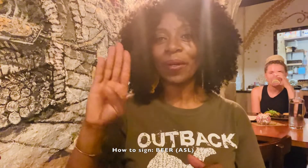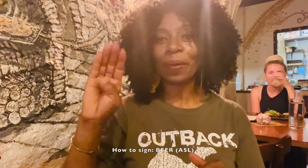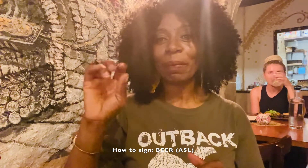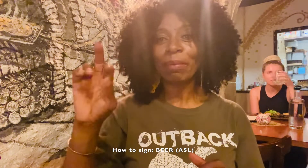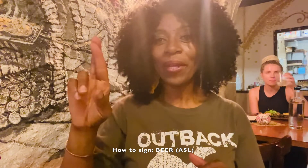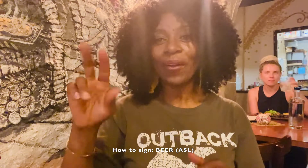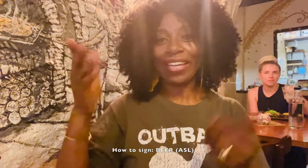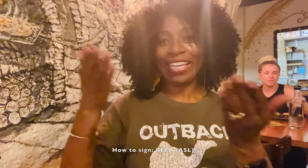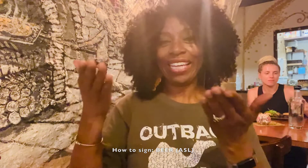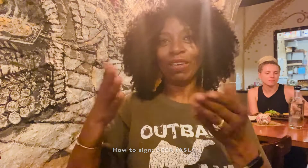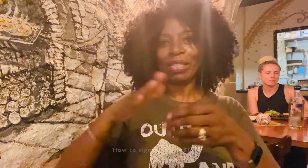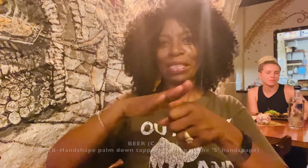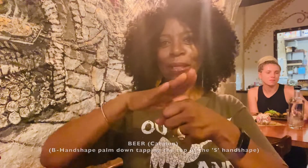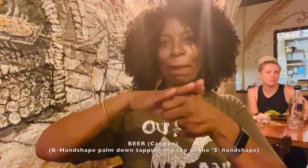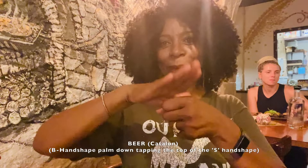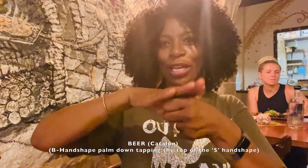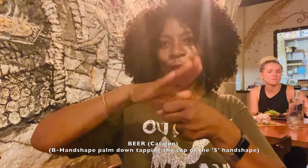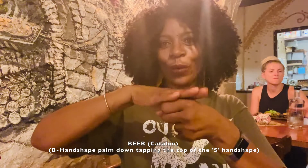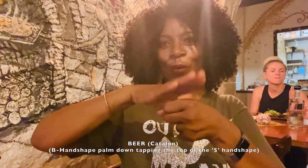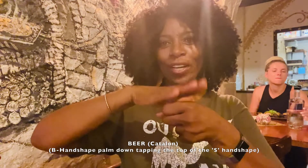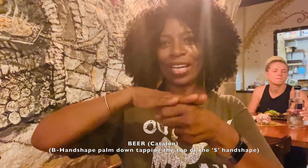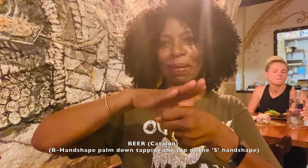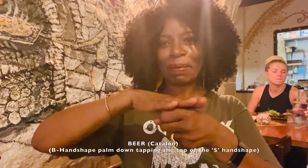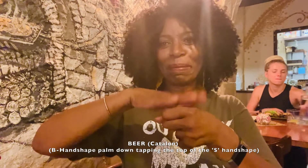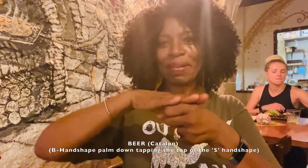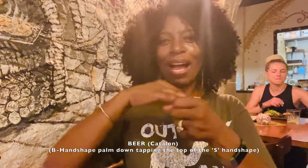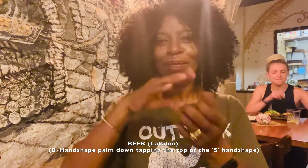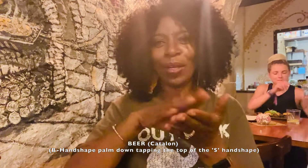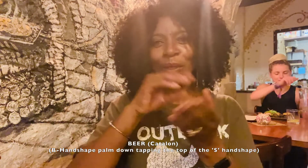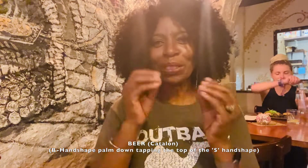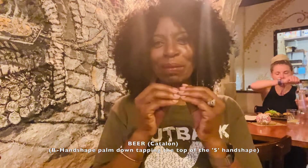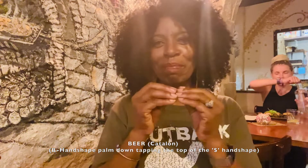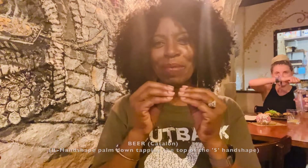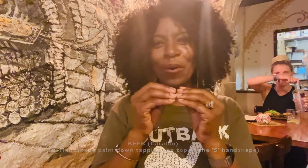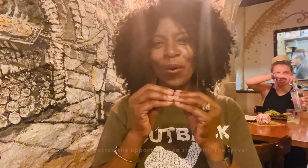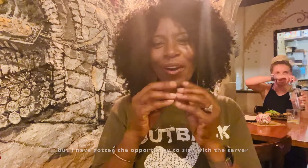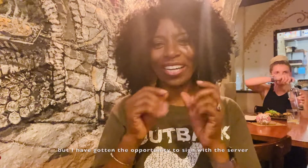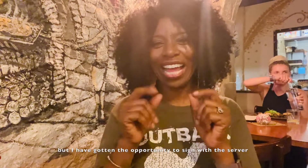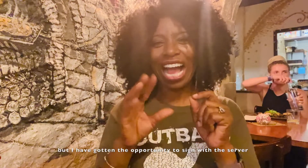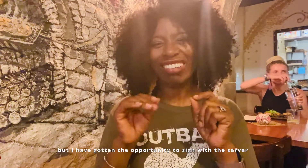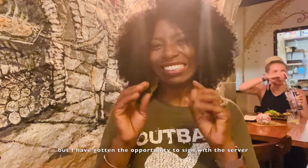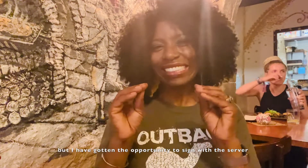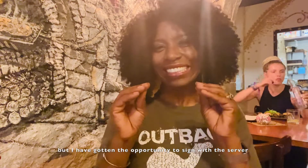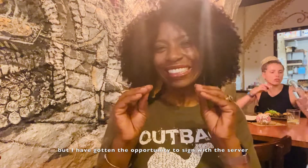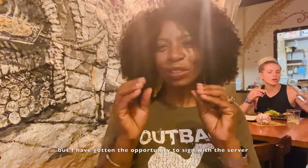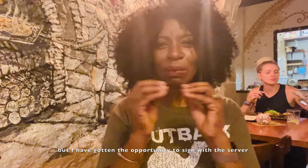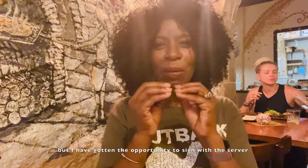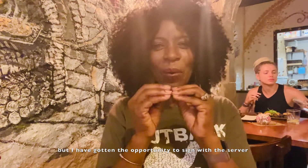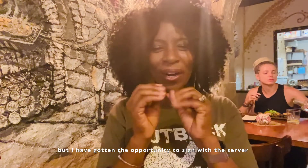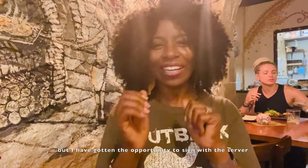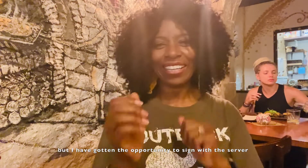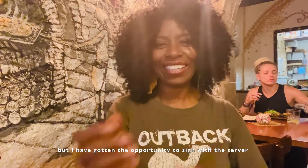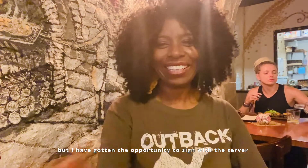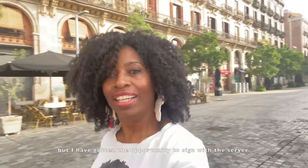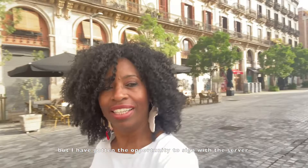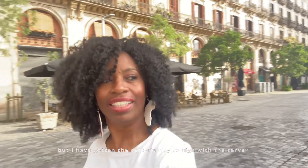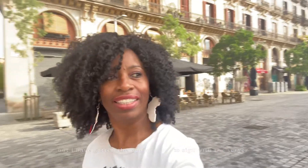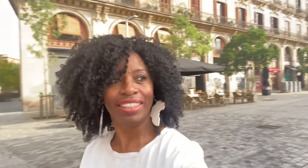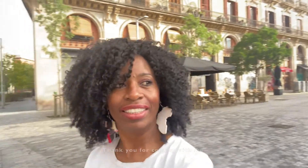is this however their sign for beer is how I am this I'm learning more and as I learn I'll teach